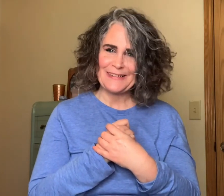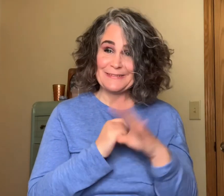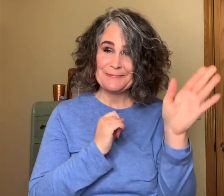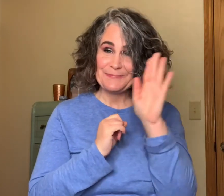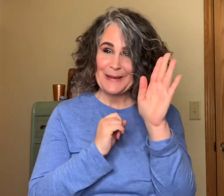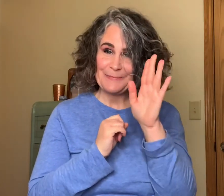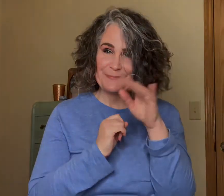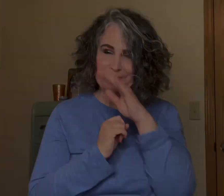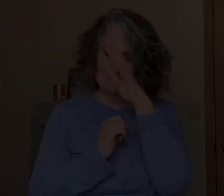bye you